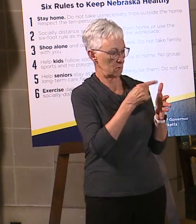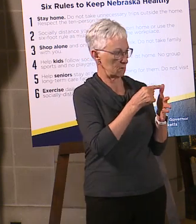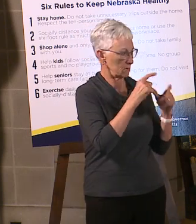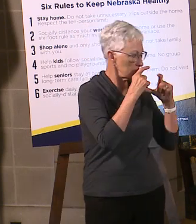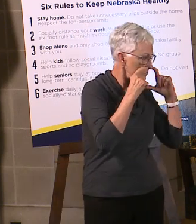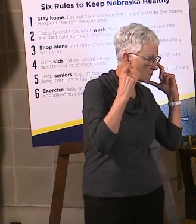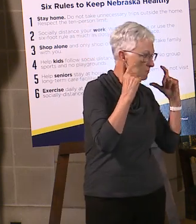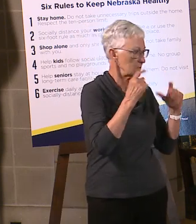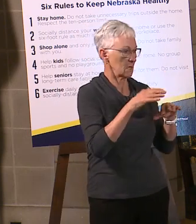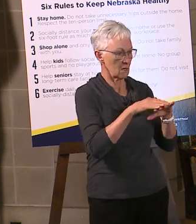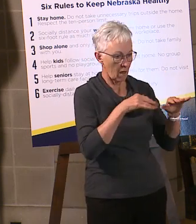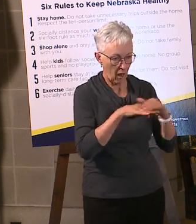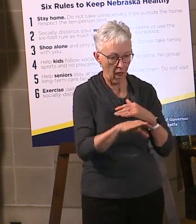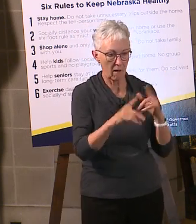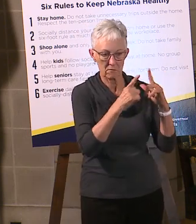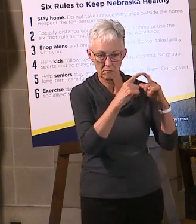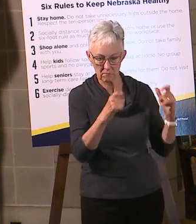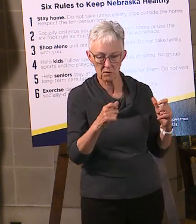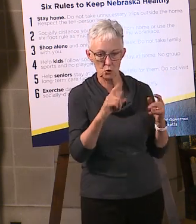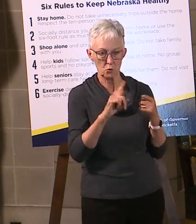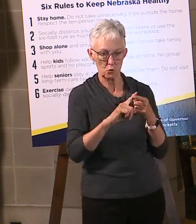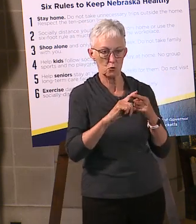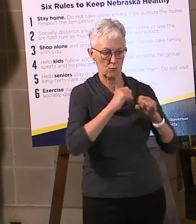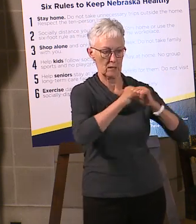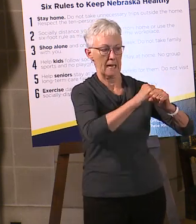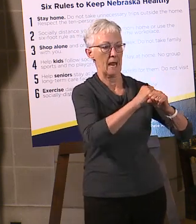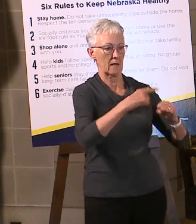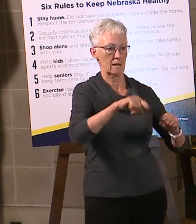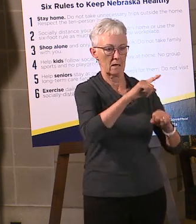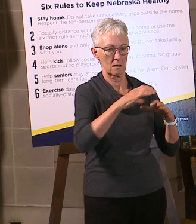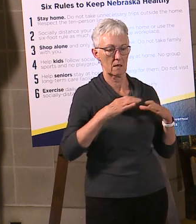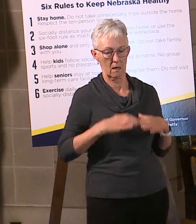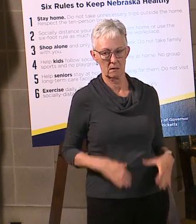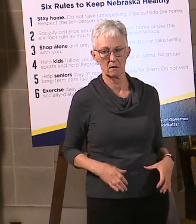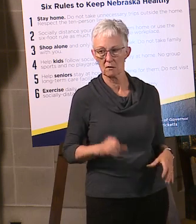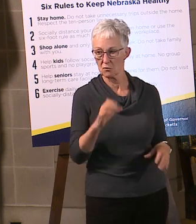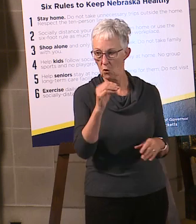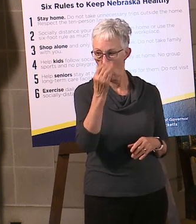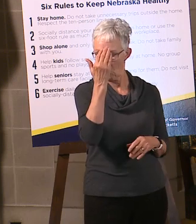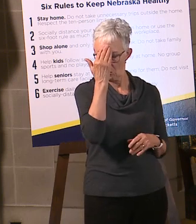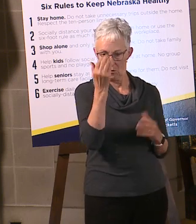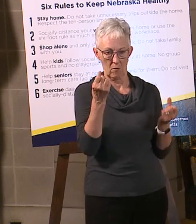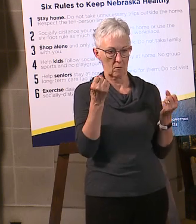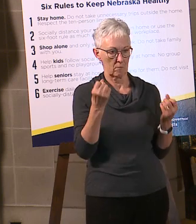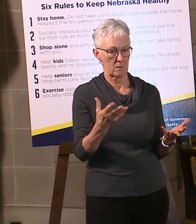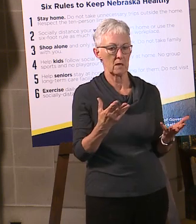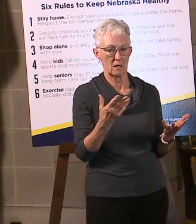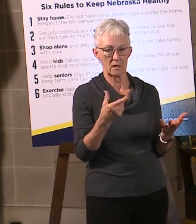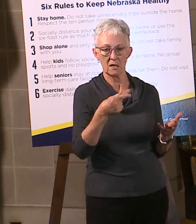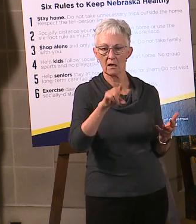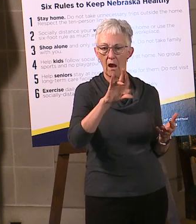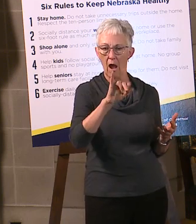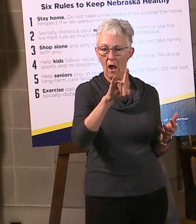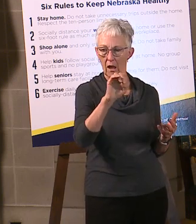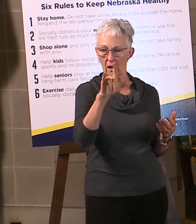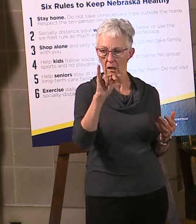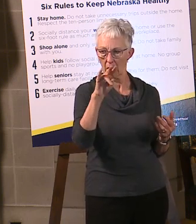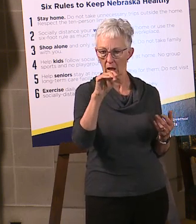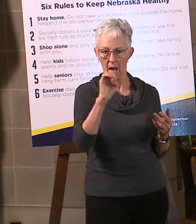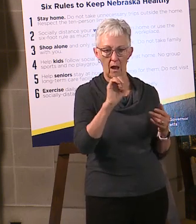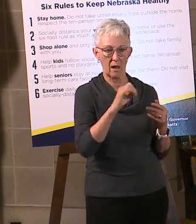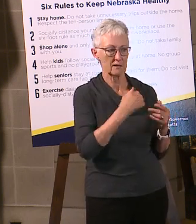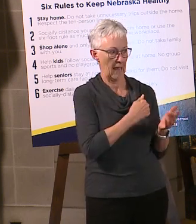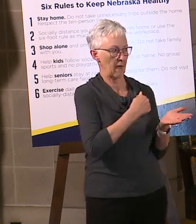the Nebraska State Chamber of Commerce and Industry, they have a number of guidelines that help businesses